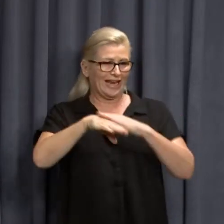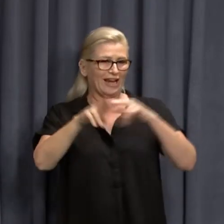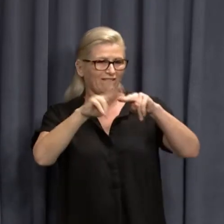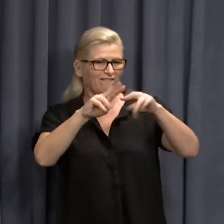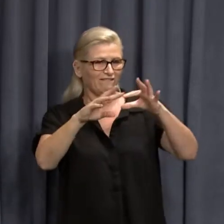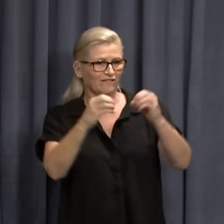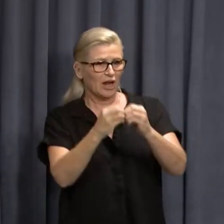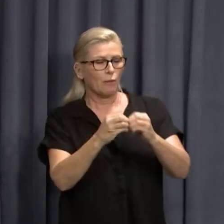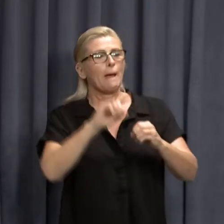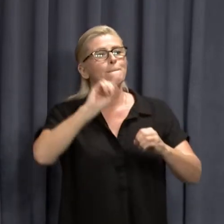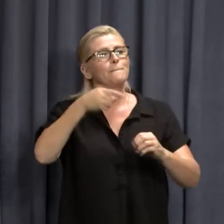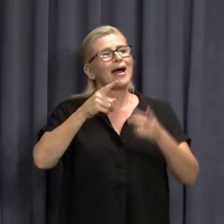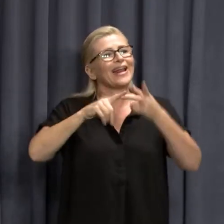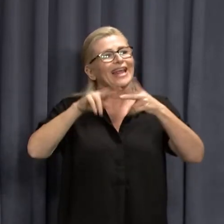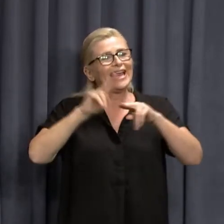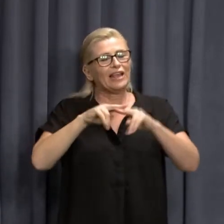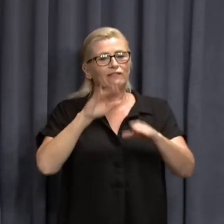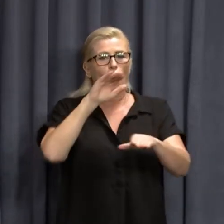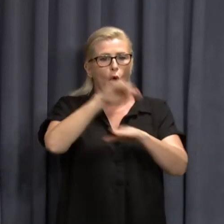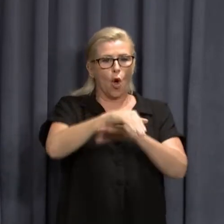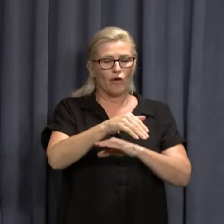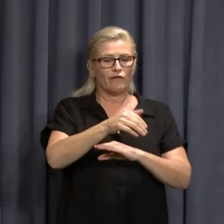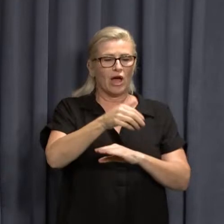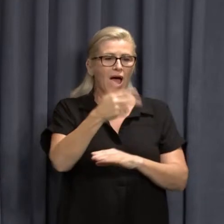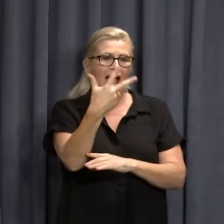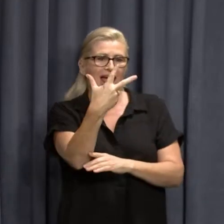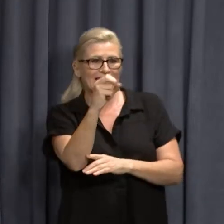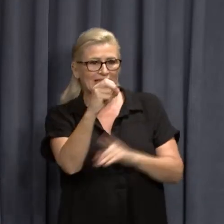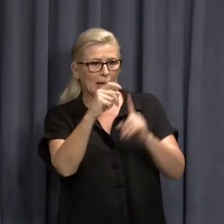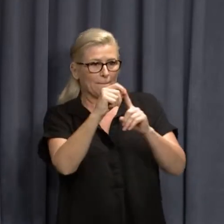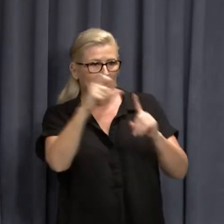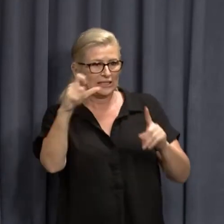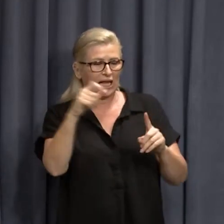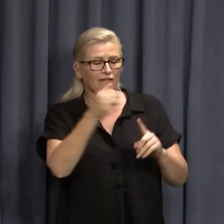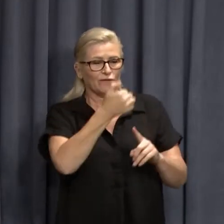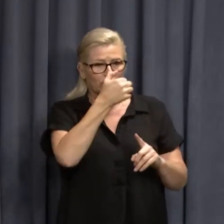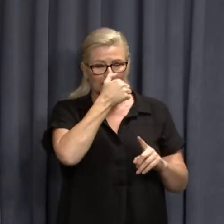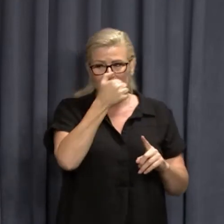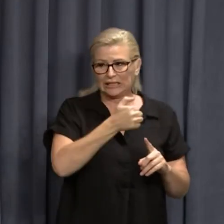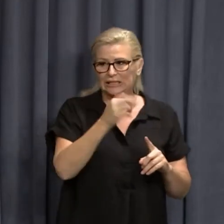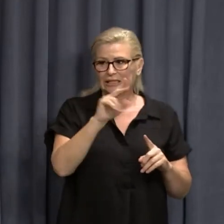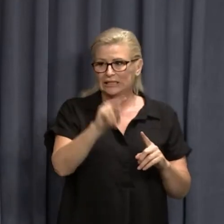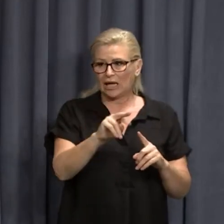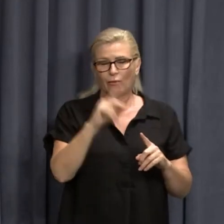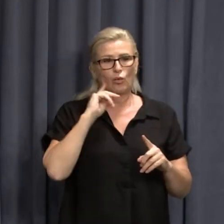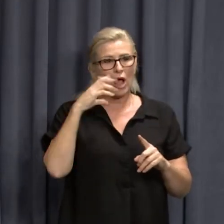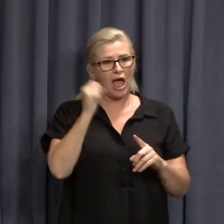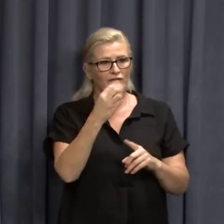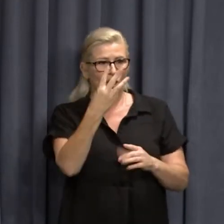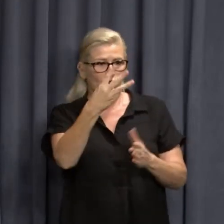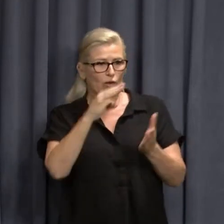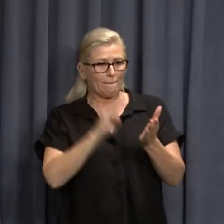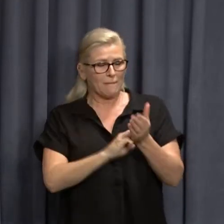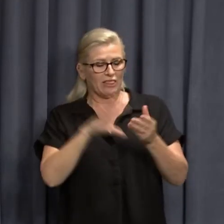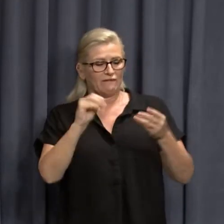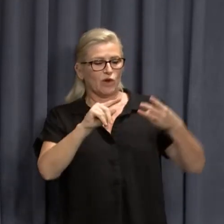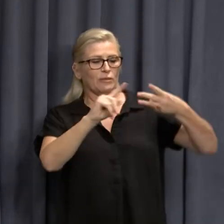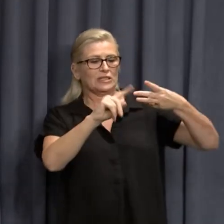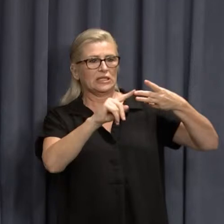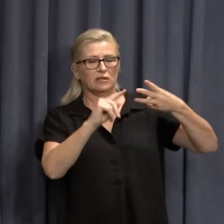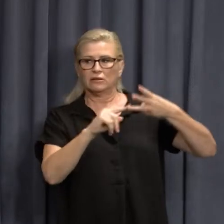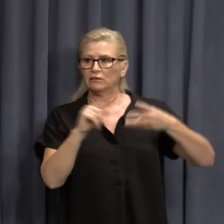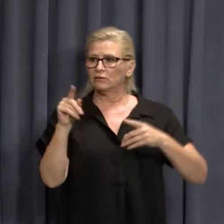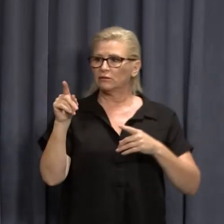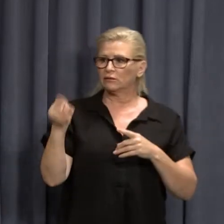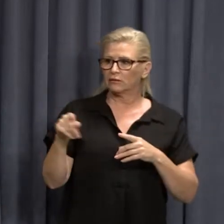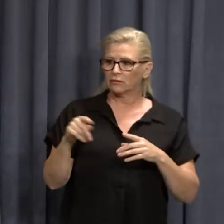80 percent over 16 double dose vaccination December 13th assuming we still have that three month gap between second and third dose. December